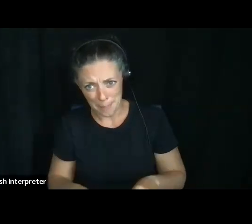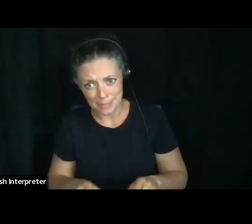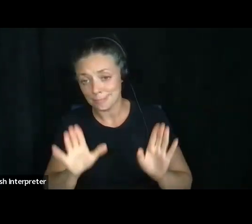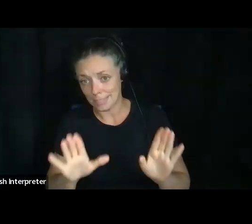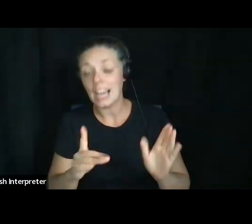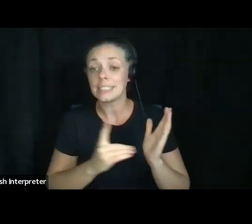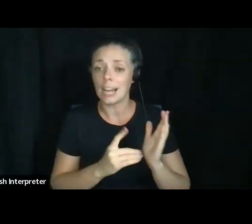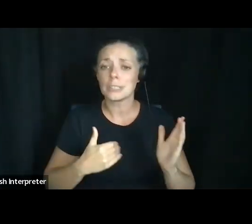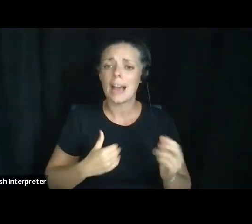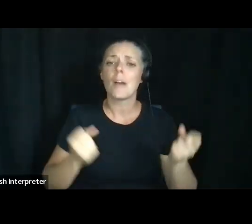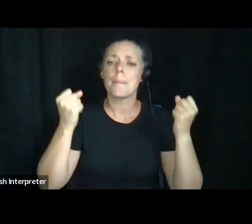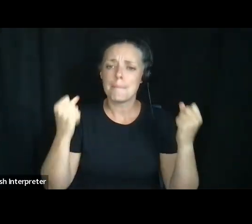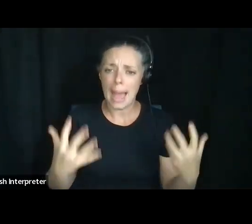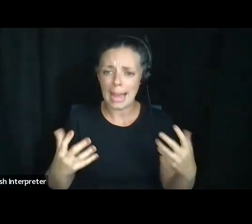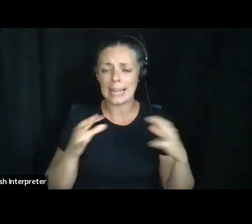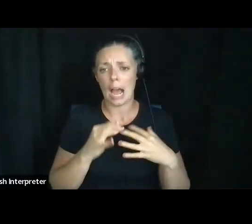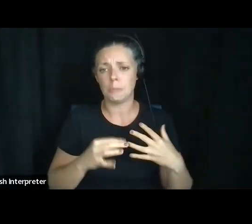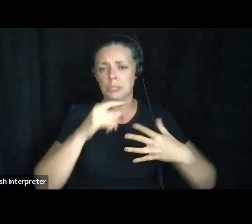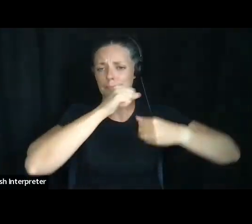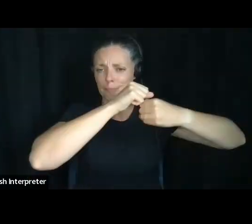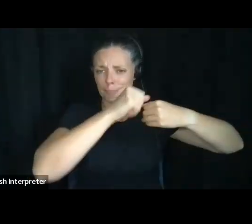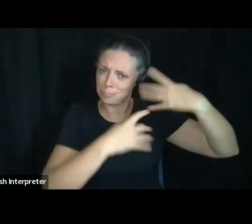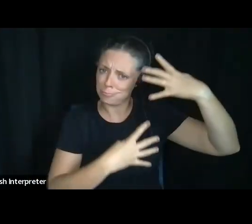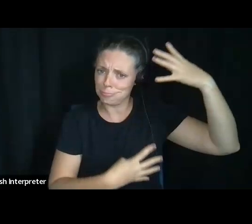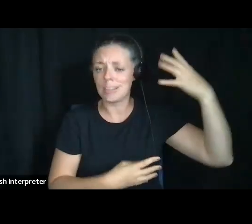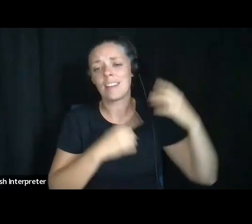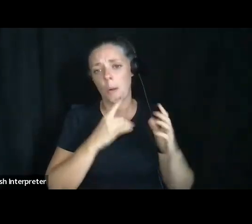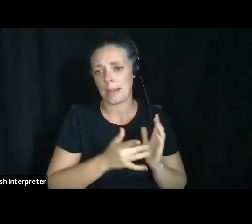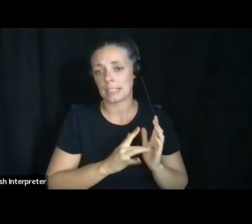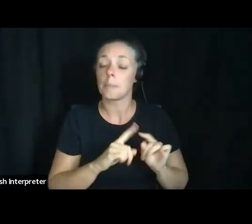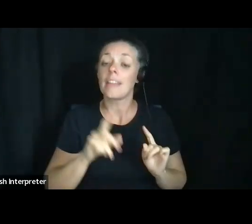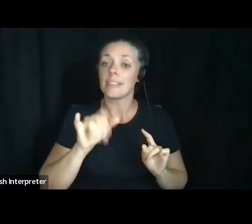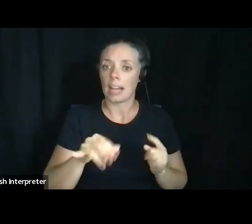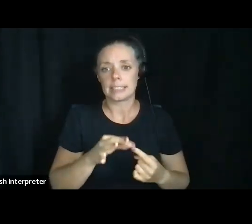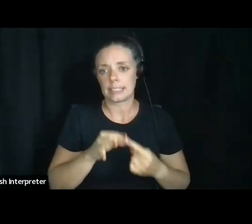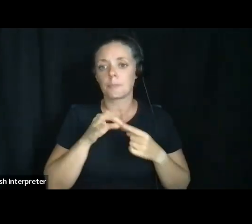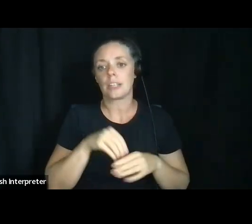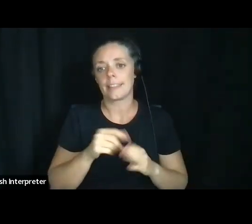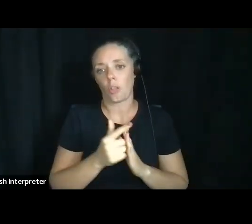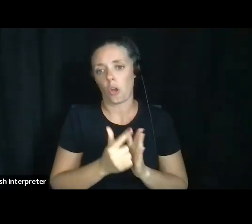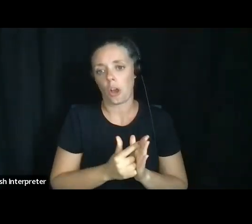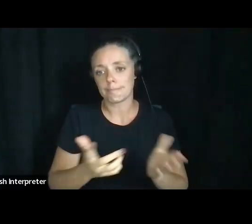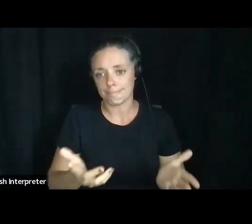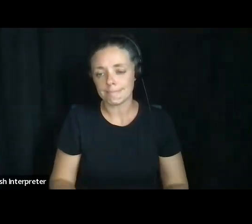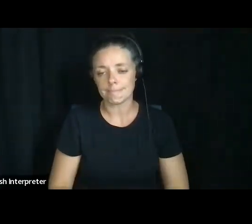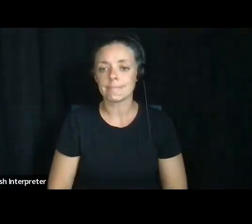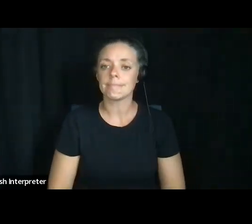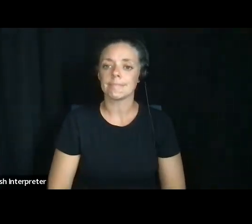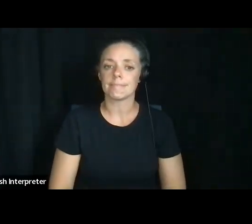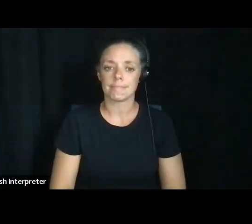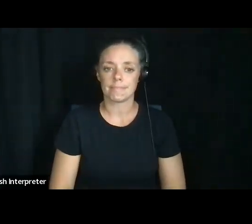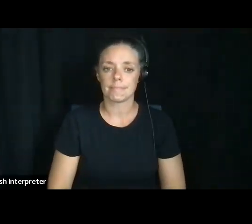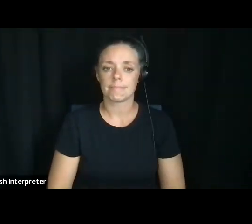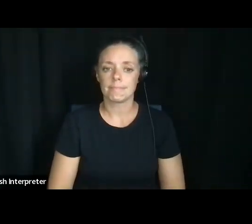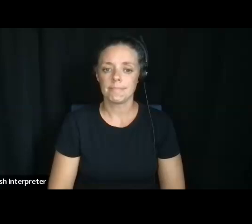doctors have so many options for medications, but that is an exception in the law. When I talk